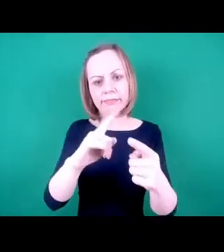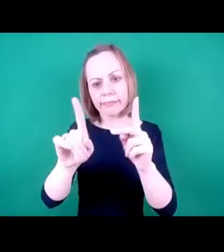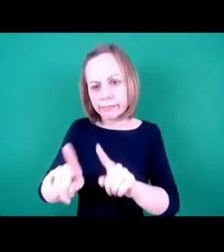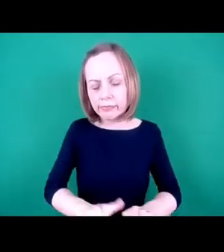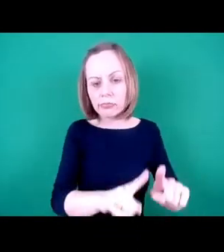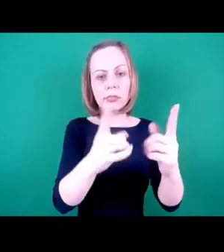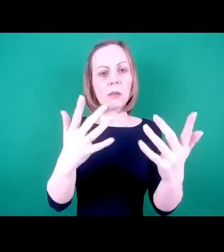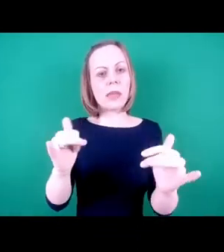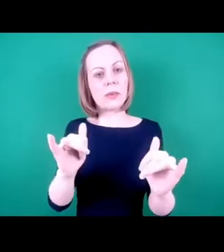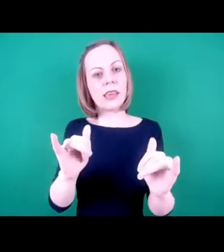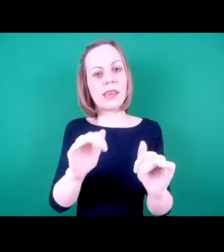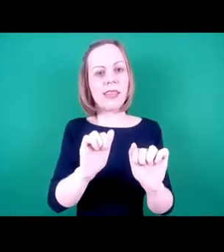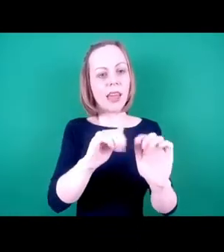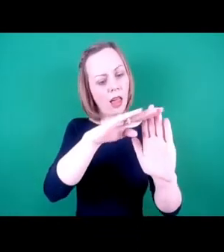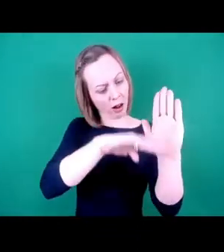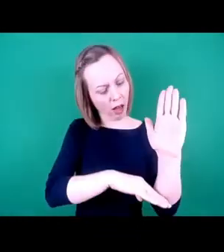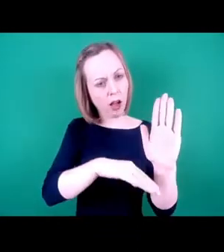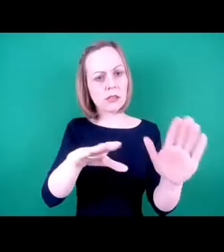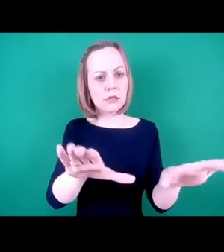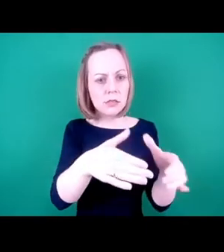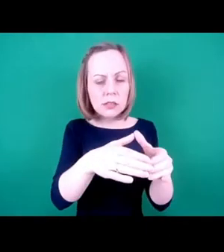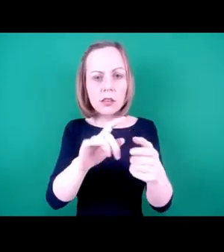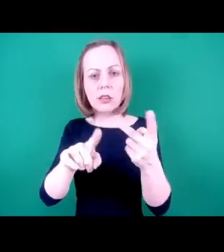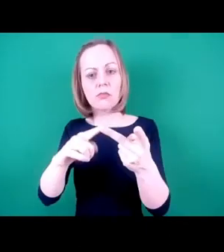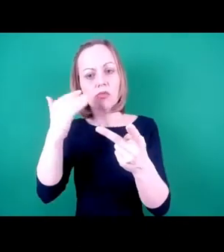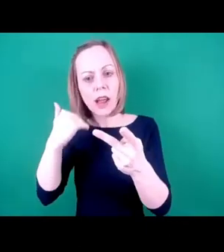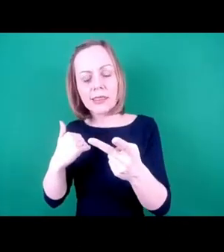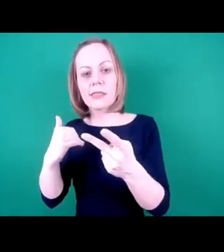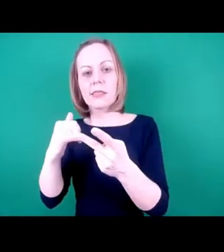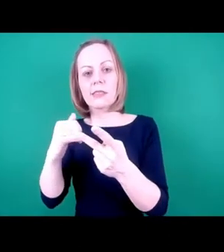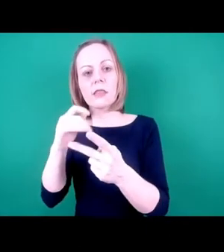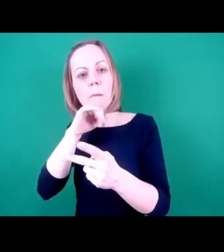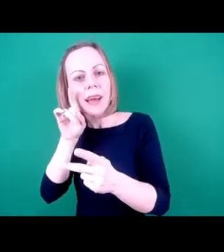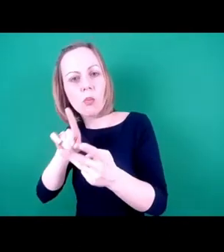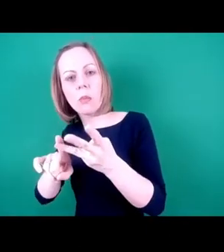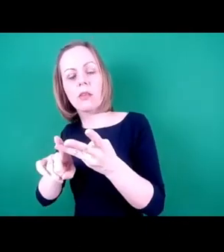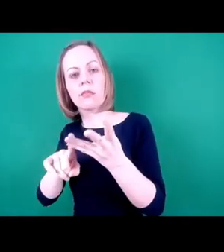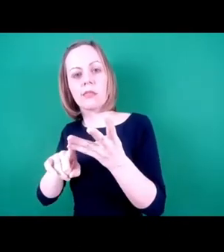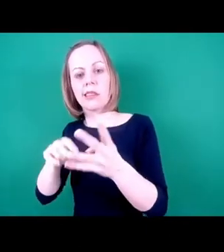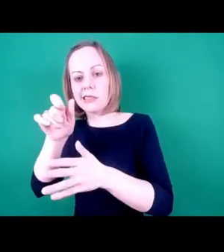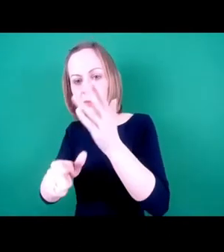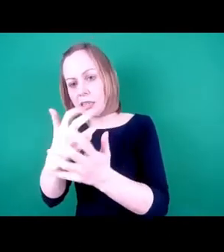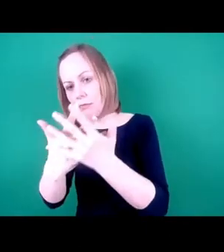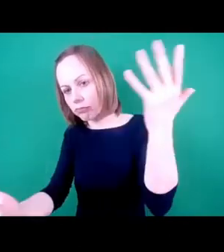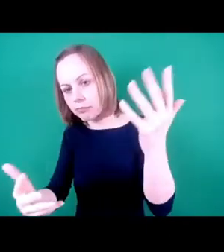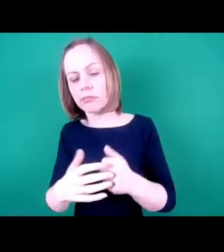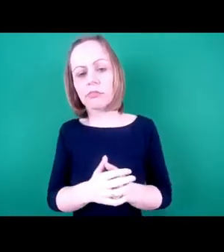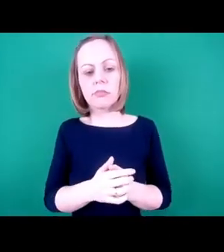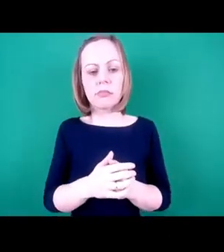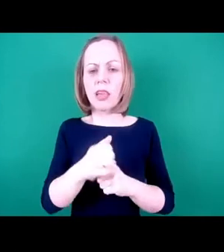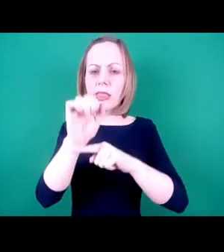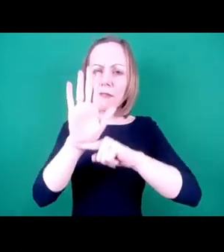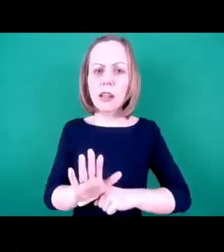to class, race, gender, disability, etc. This film called Illuminating the Wilderness